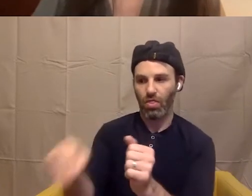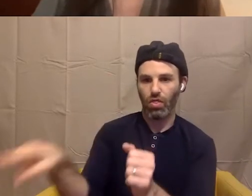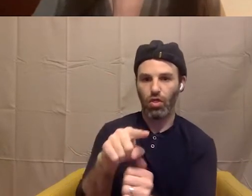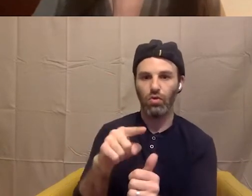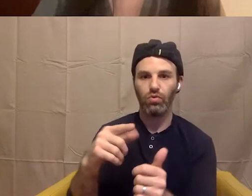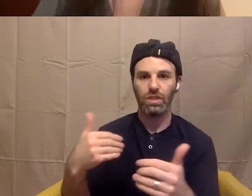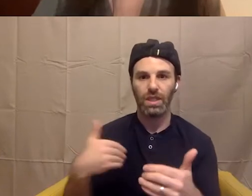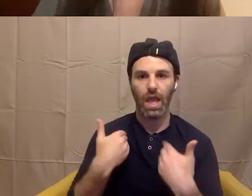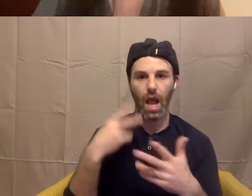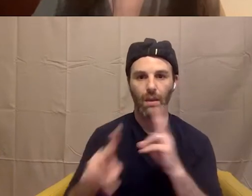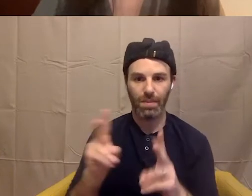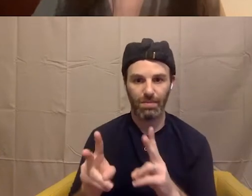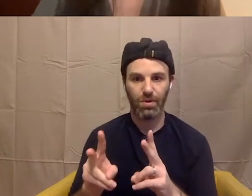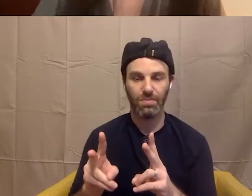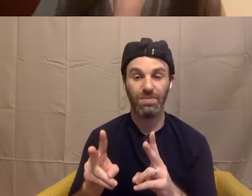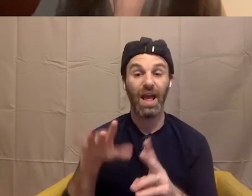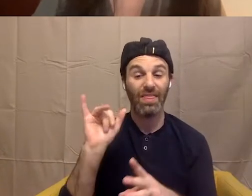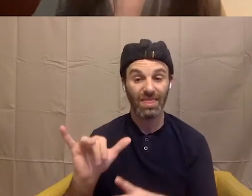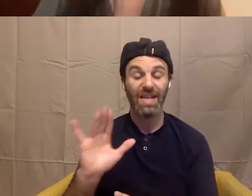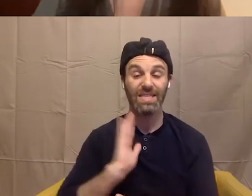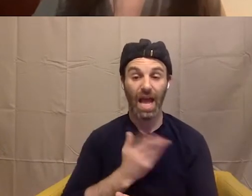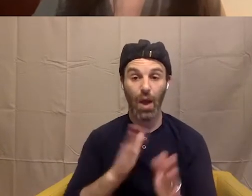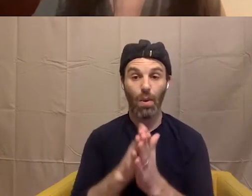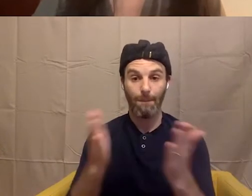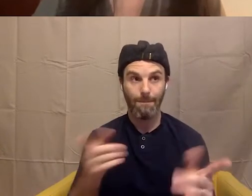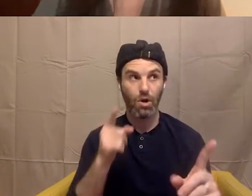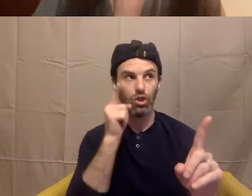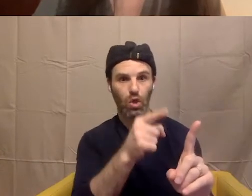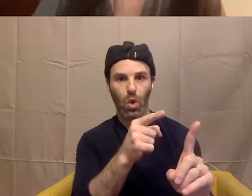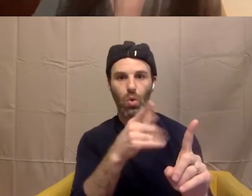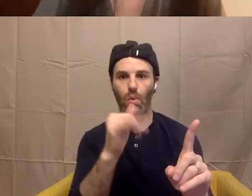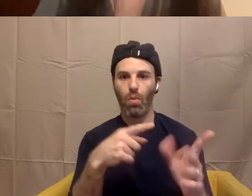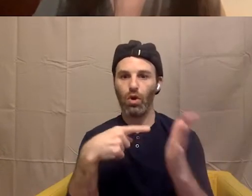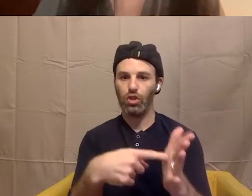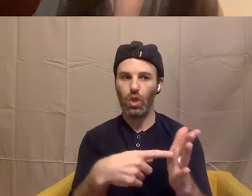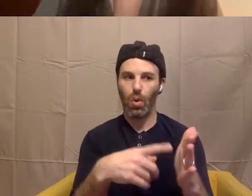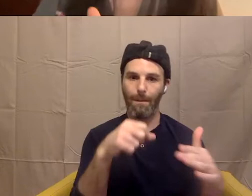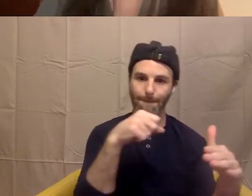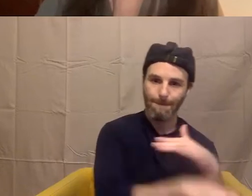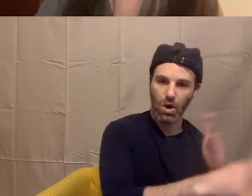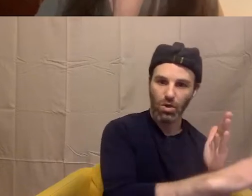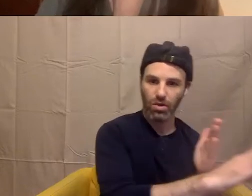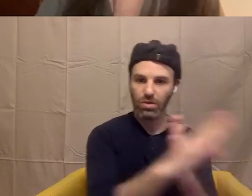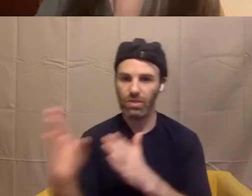dispel is, you know, we're showing from birth through the teen years, different conversation starters